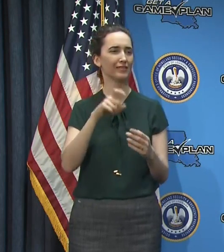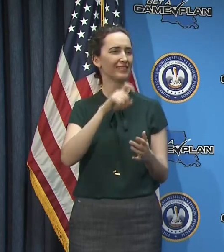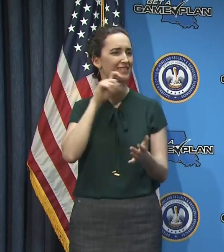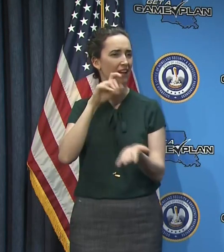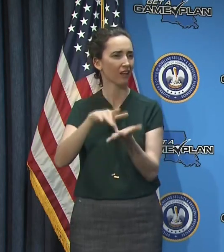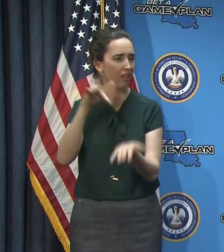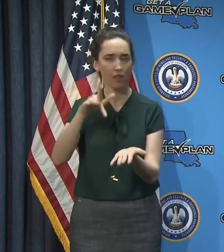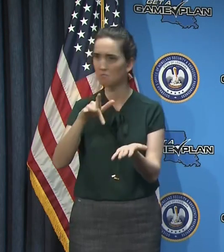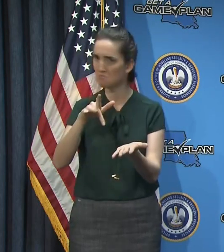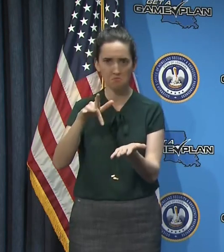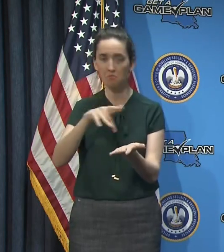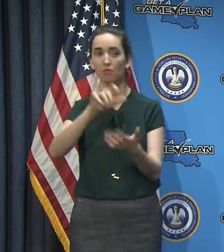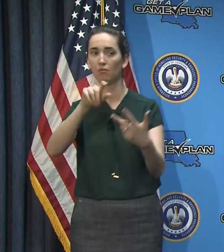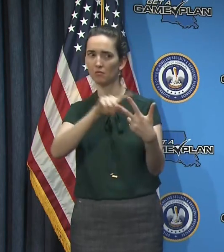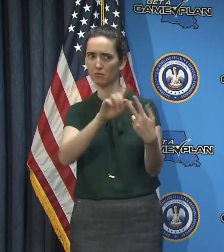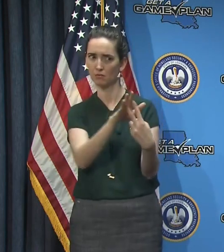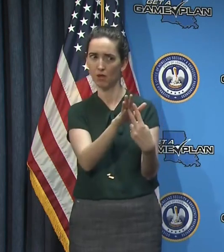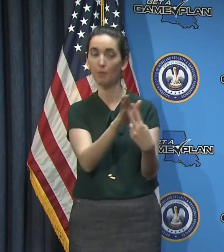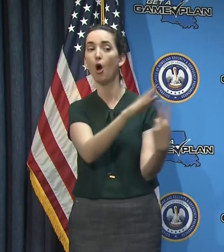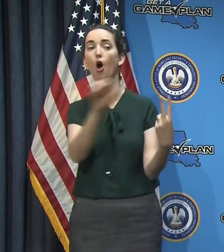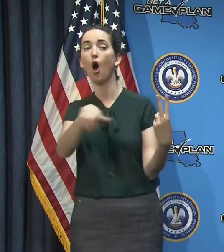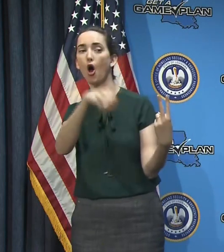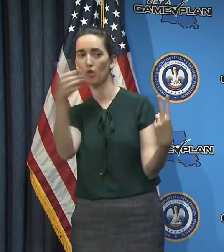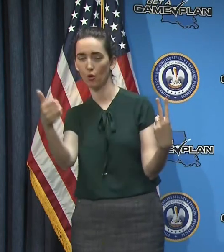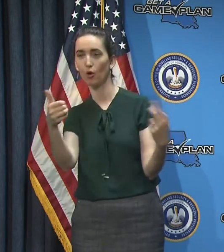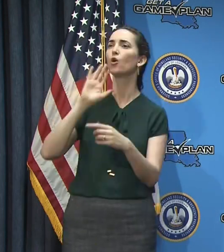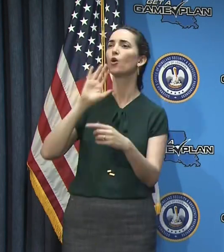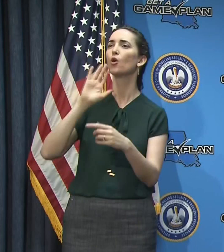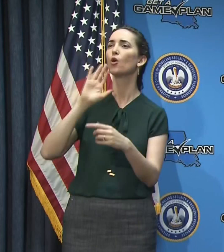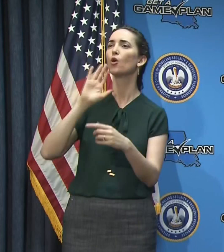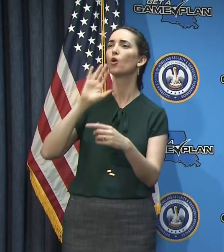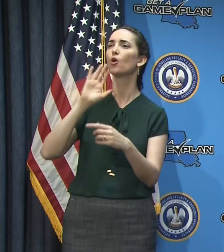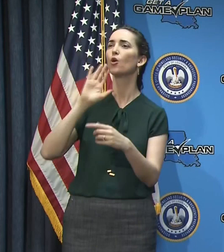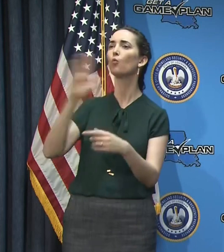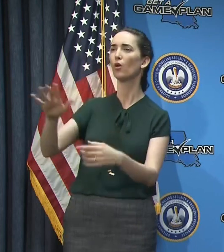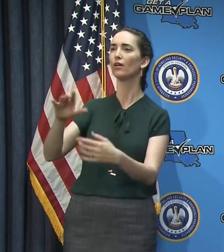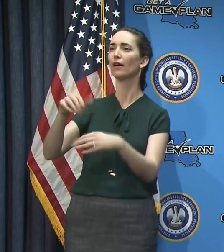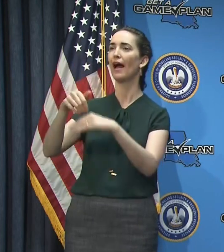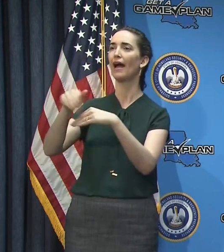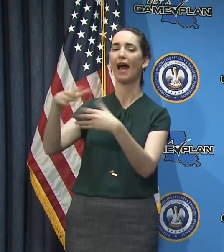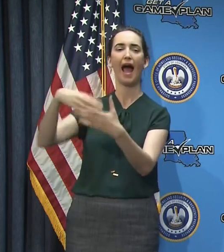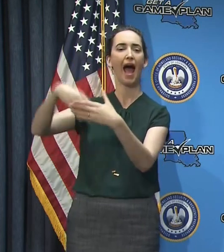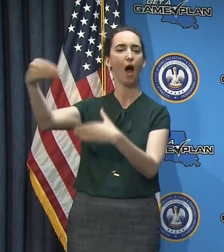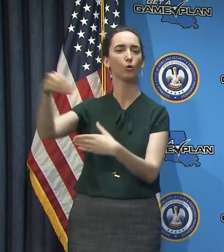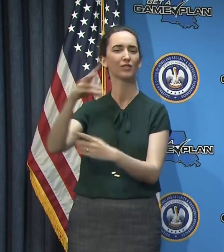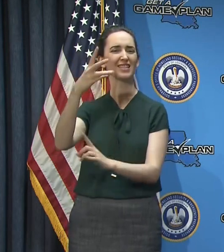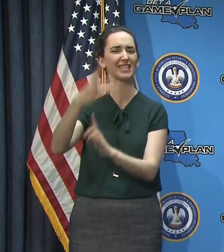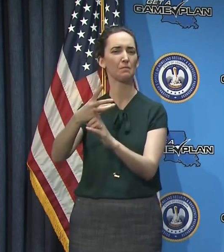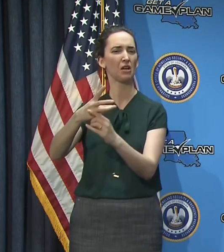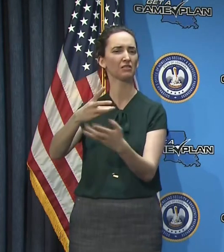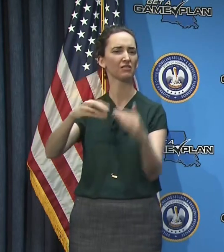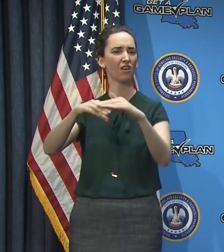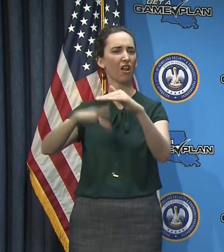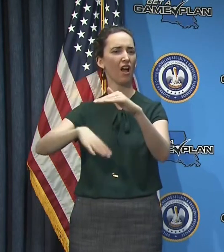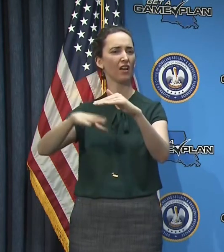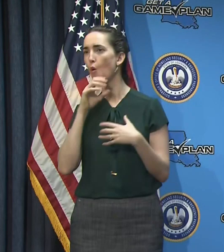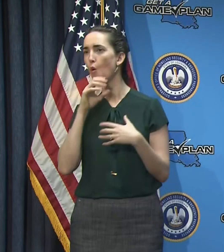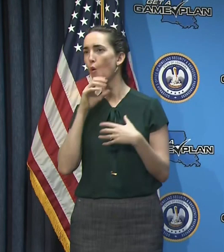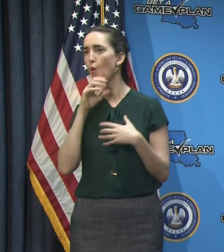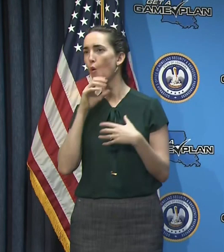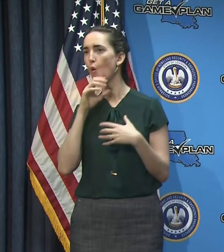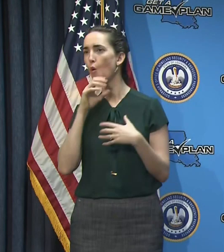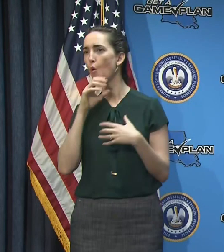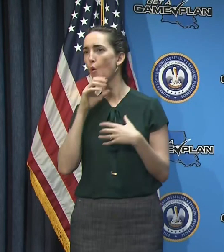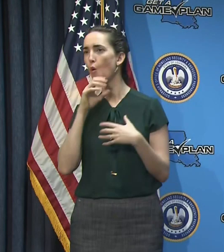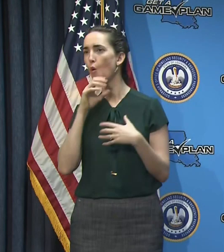focusing primarily, uh, or I shouldn't say primarily, but first of all, on those people or older, uh, 60 or older and have underlying